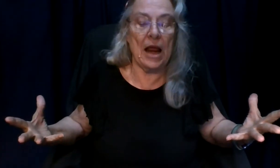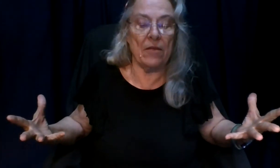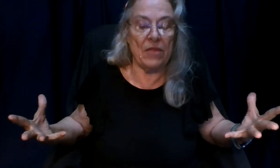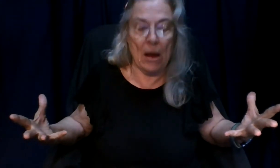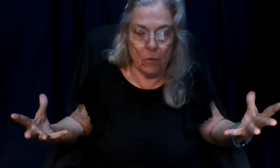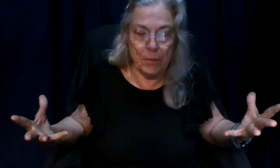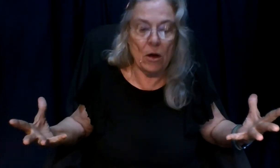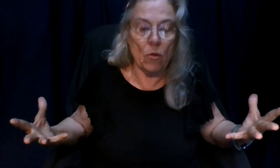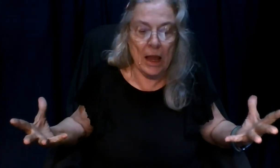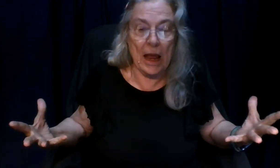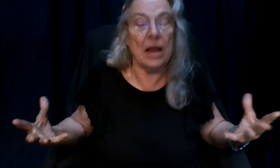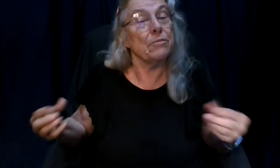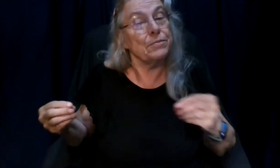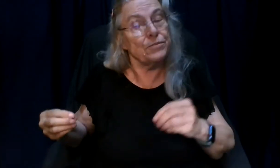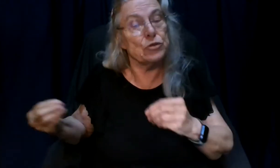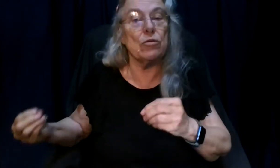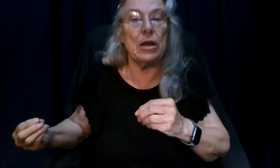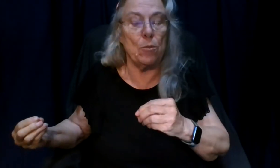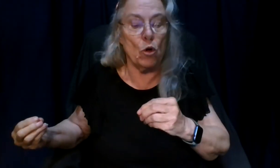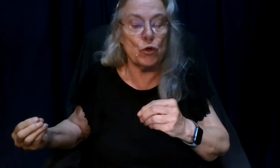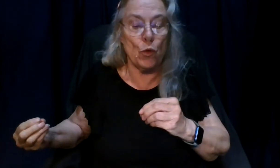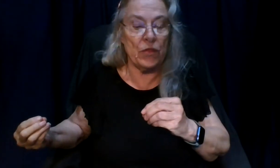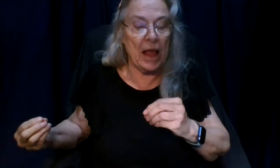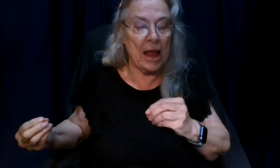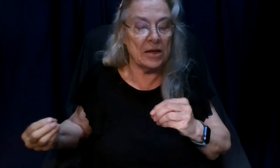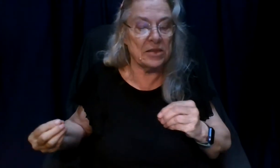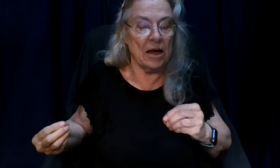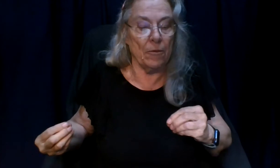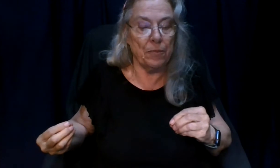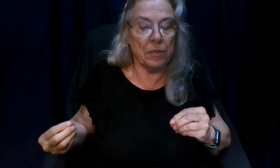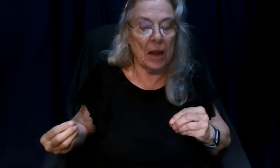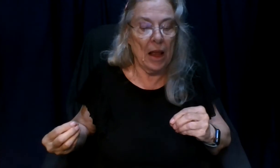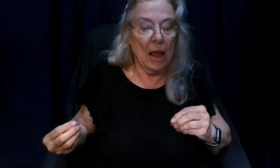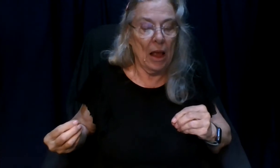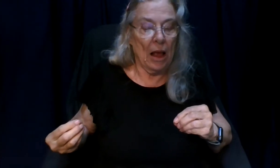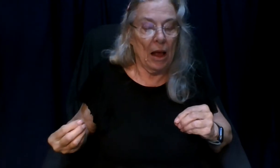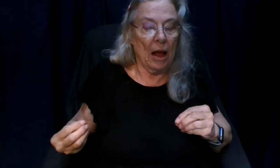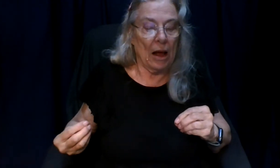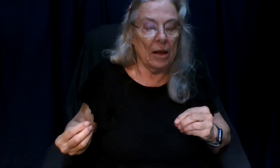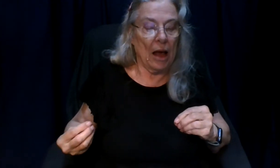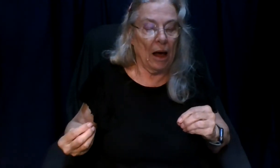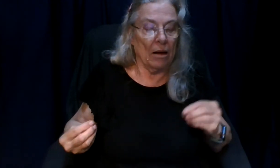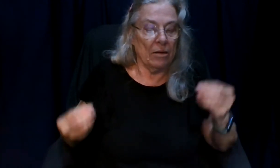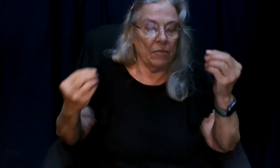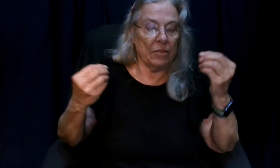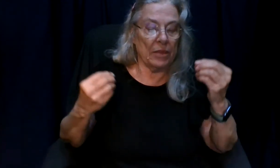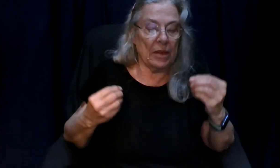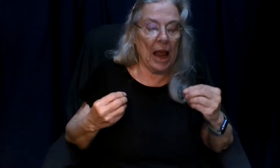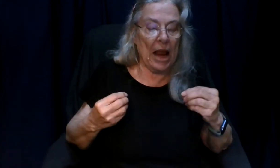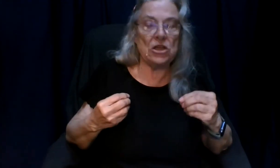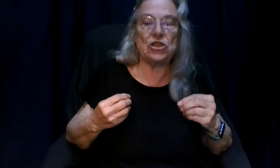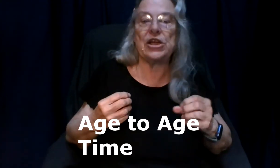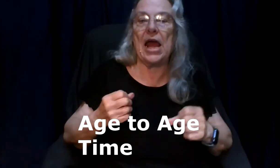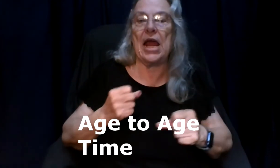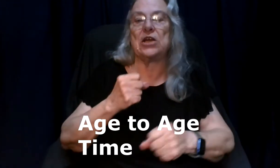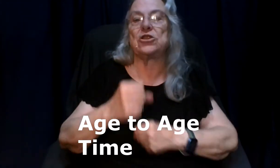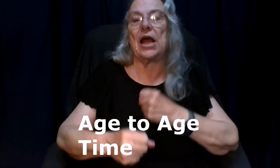that would be okay it's really more toward the asl uh age to age and